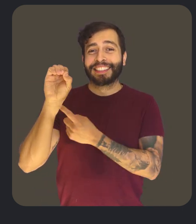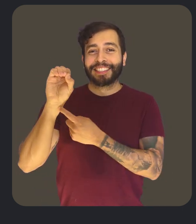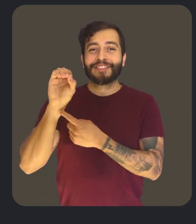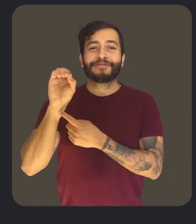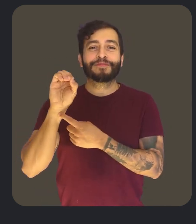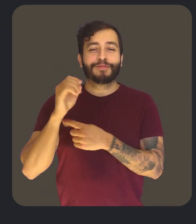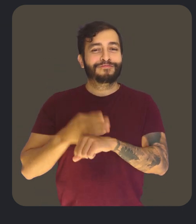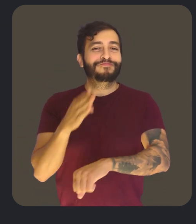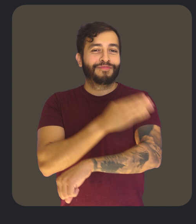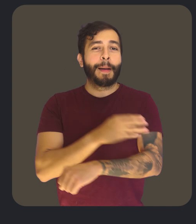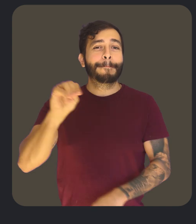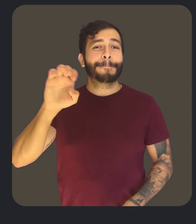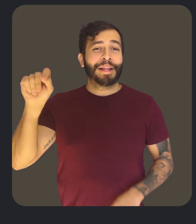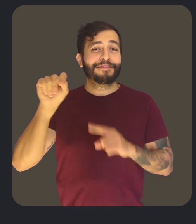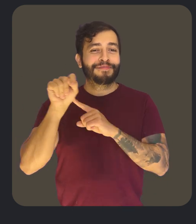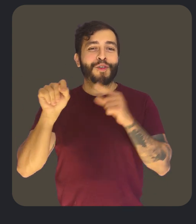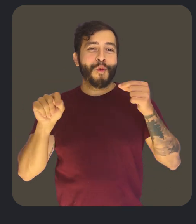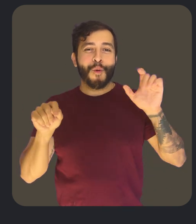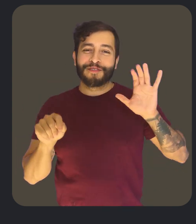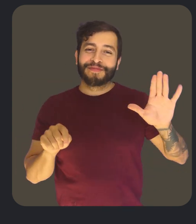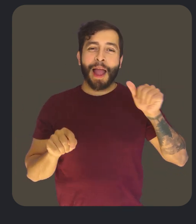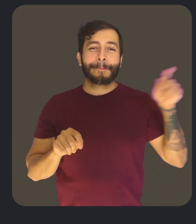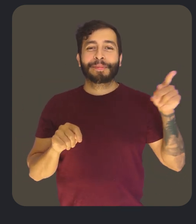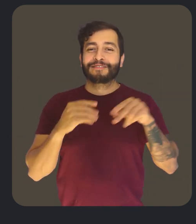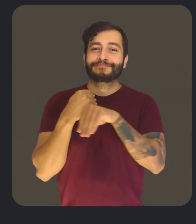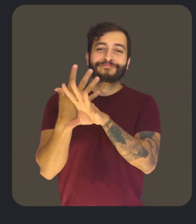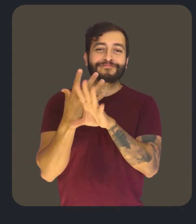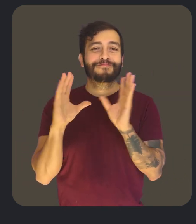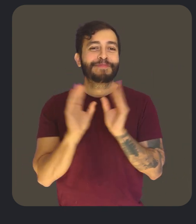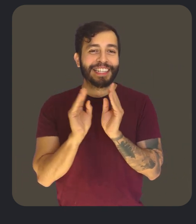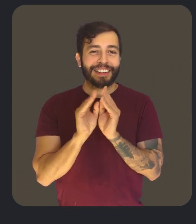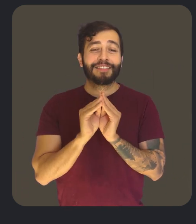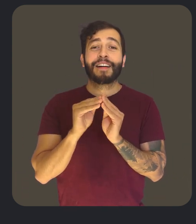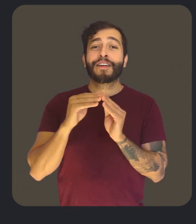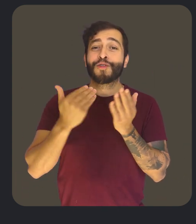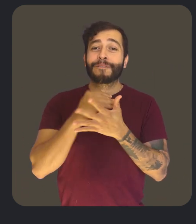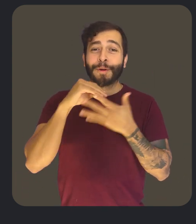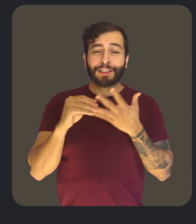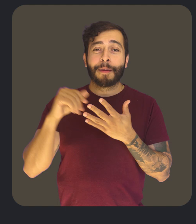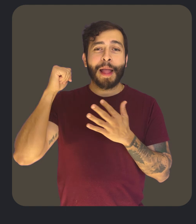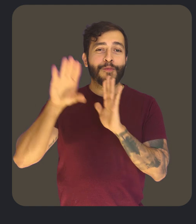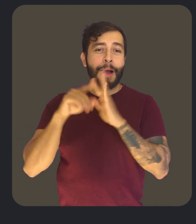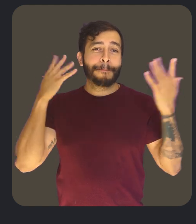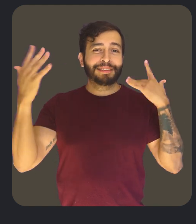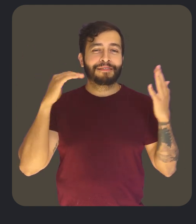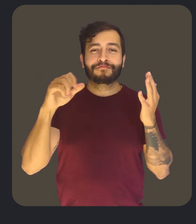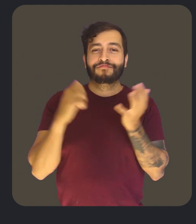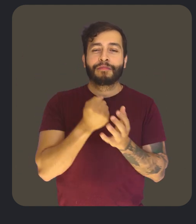In Workspace, we've made some improvements to Meet, Google's app for video calls and meetings. Our new feature, Animated Backgrounds, allows